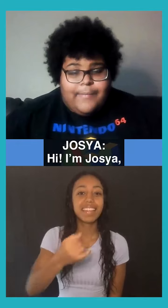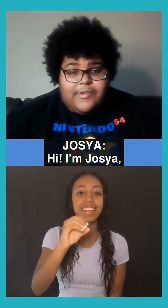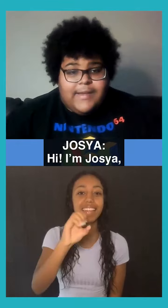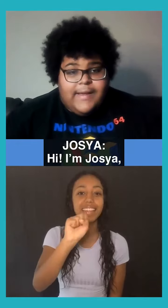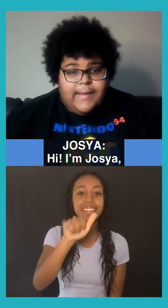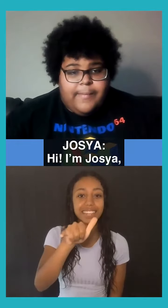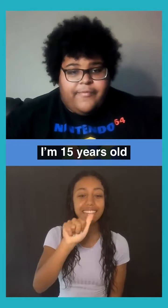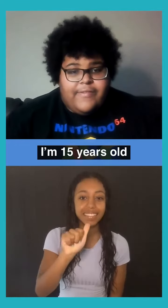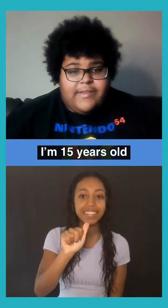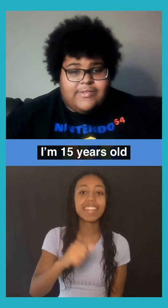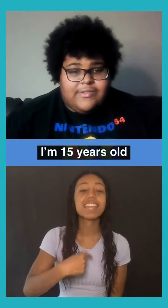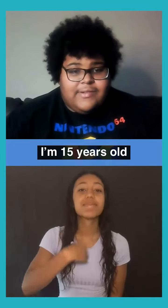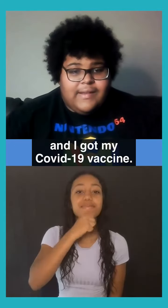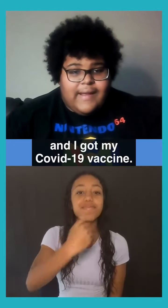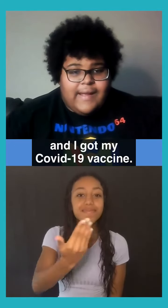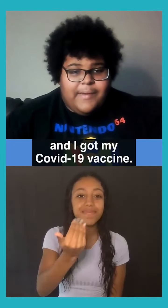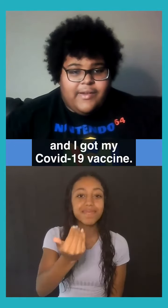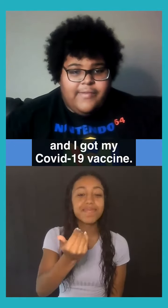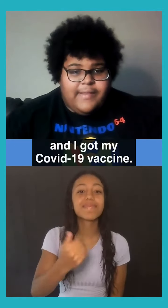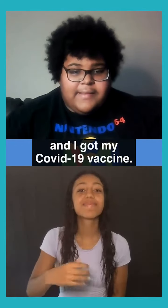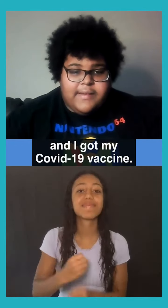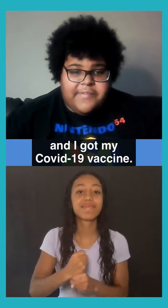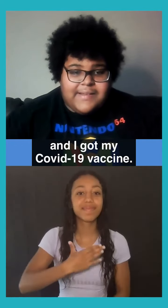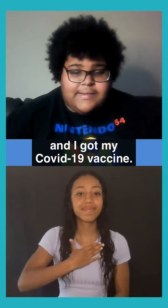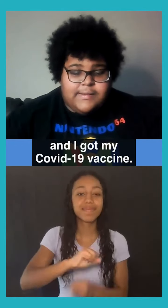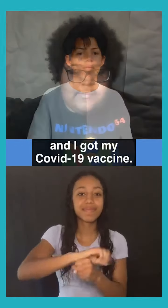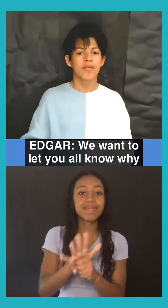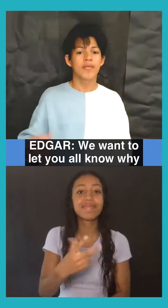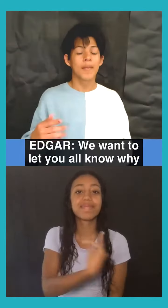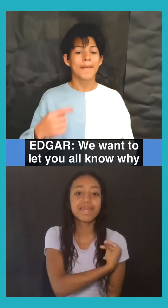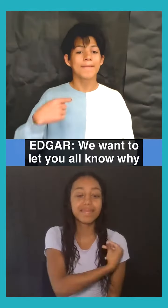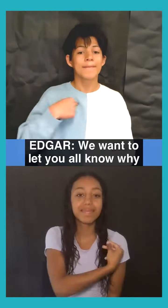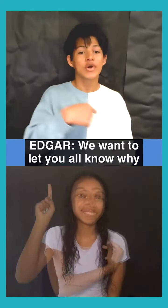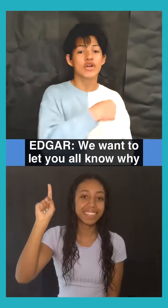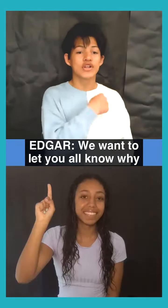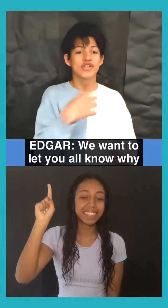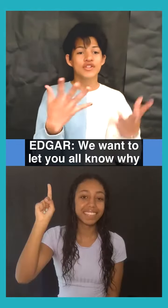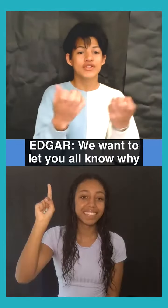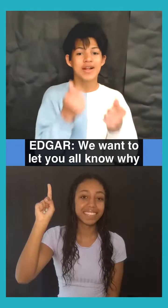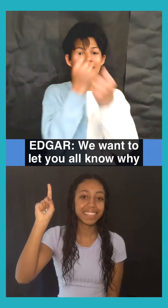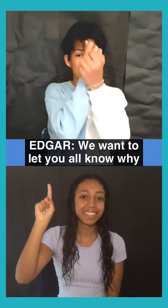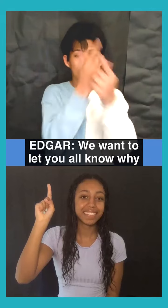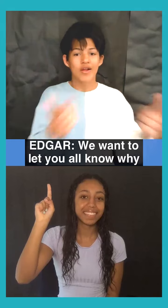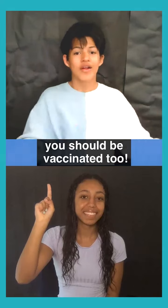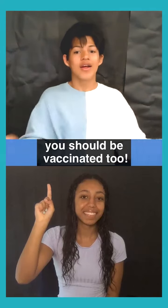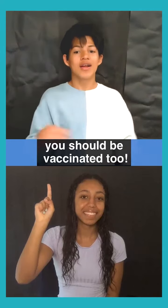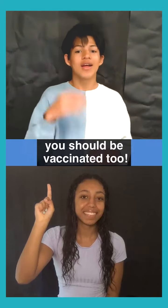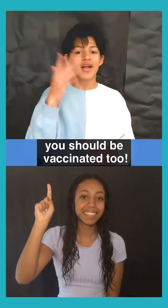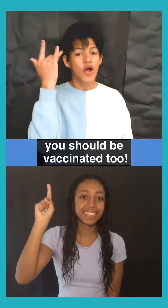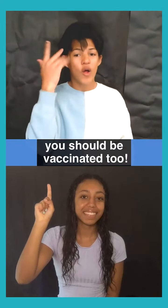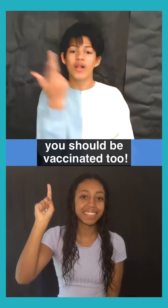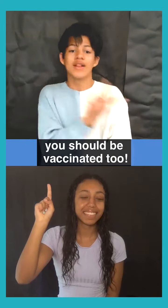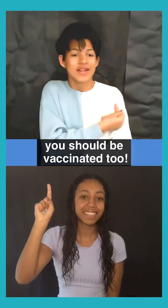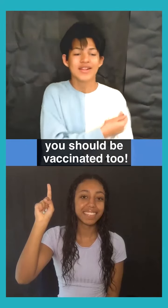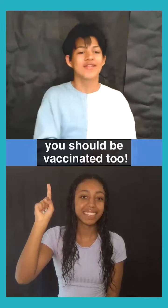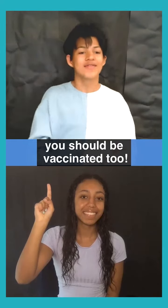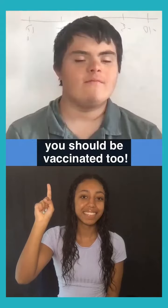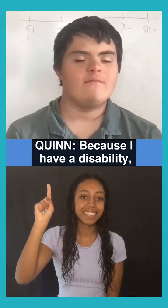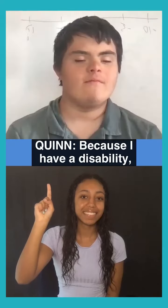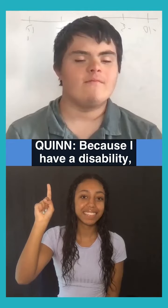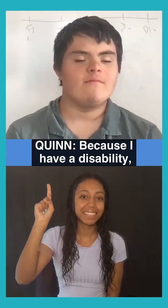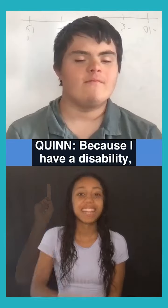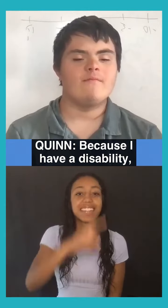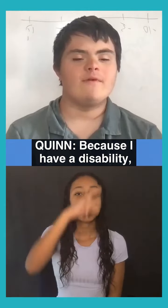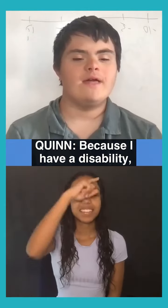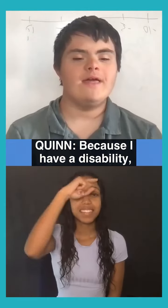Hi, I'm Josiah. I'm 15 years old and I got my COVID-19 vaccine. Edgar. We want to let you all know why you should be vaccinated too.